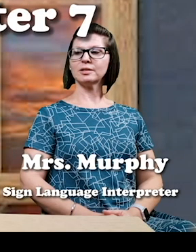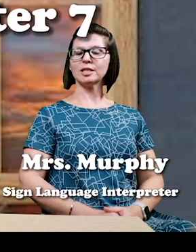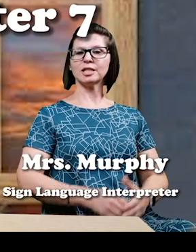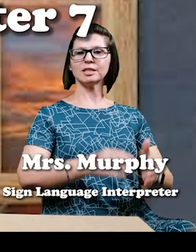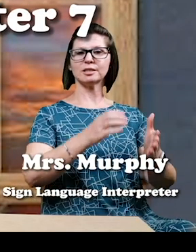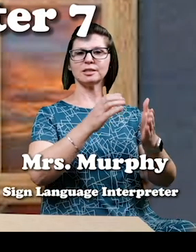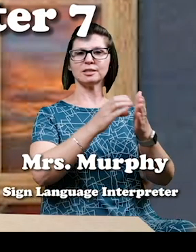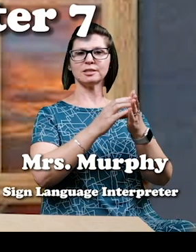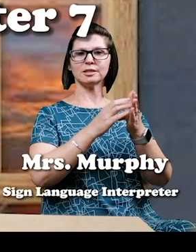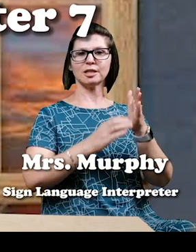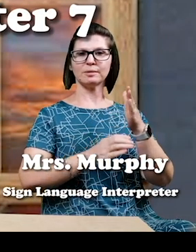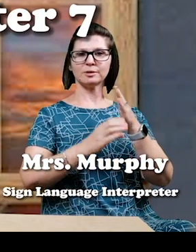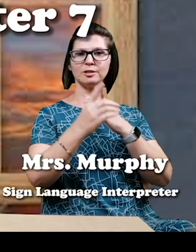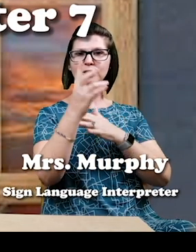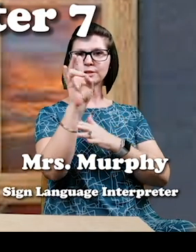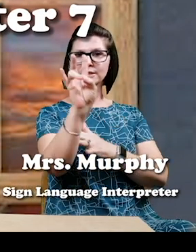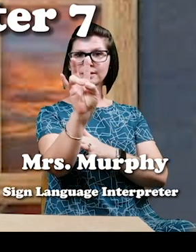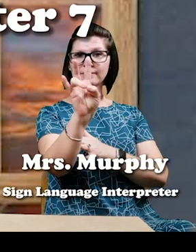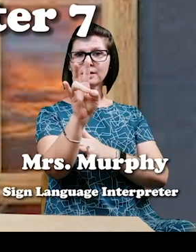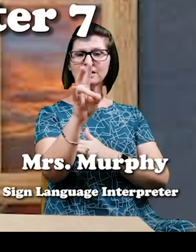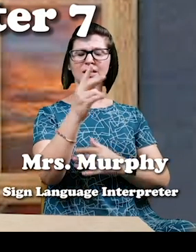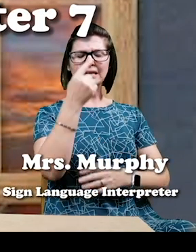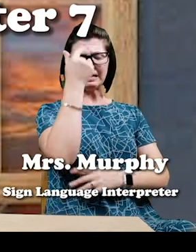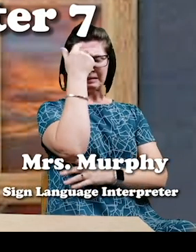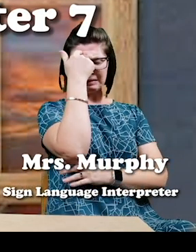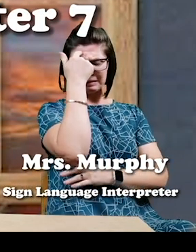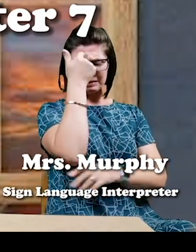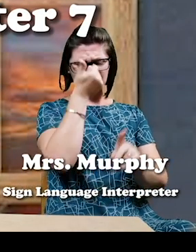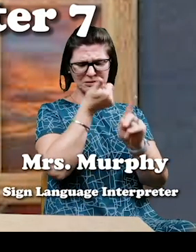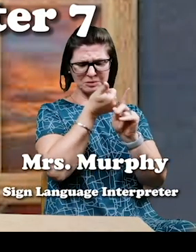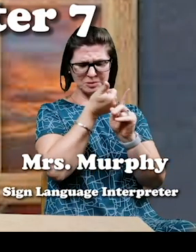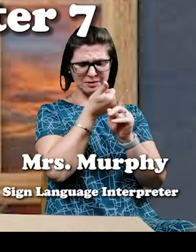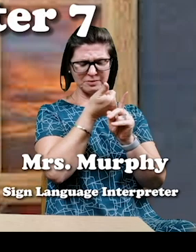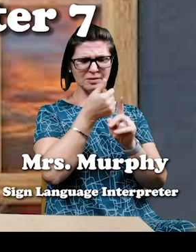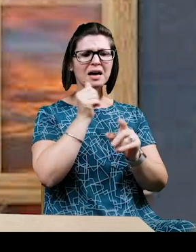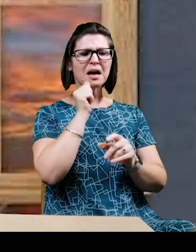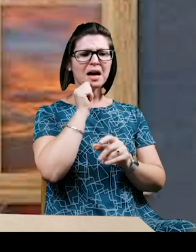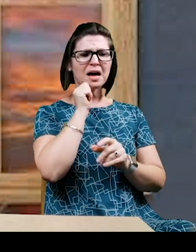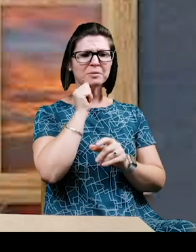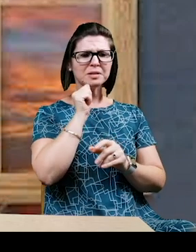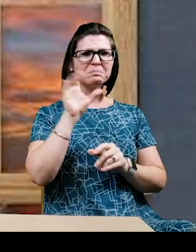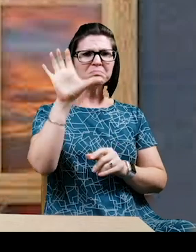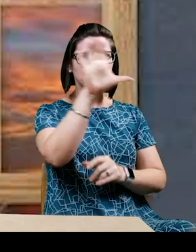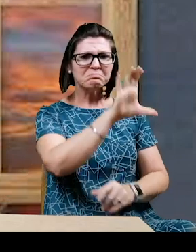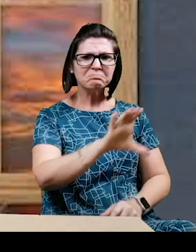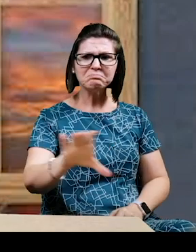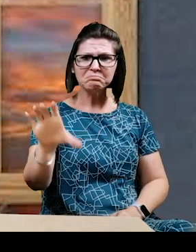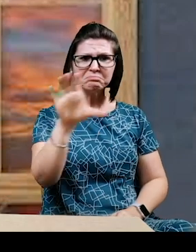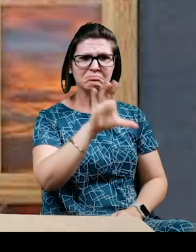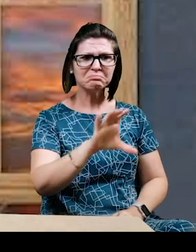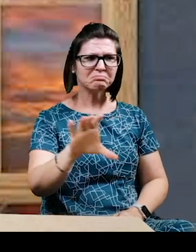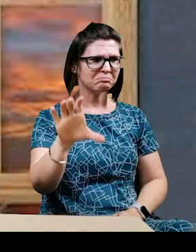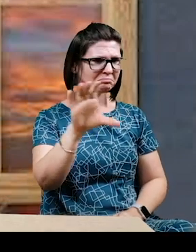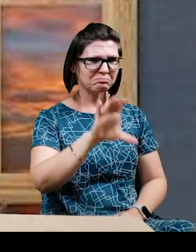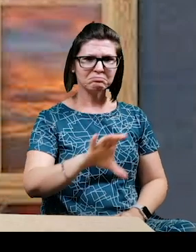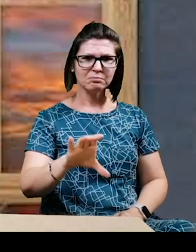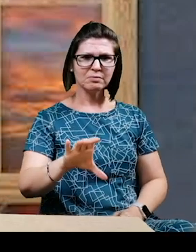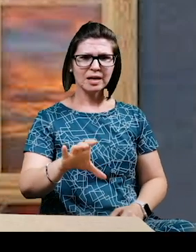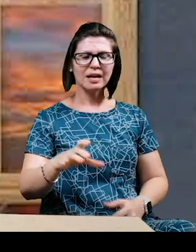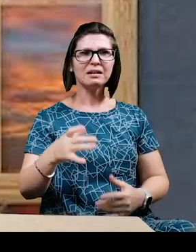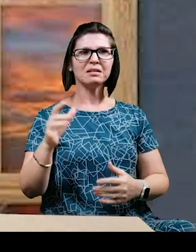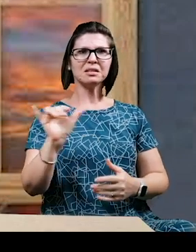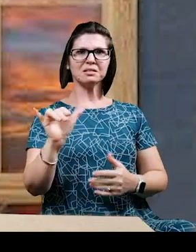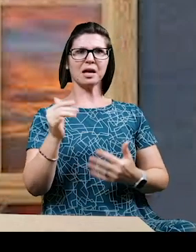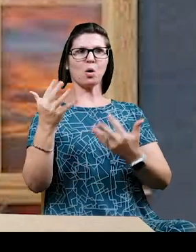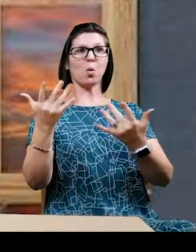Chapter 7. He told himself that certainly Abilene would come and find him. This, Edward thought, is much like waiting